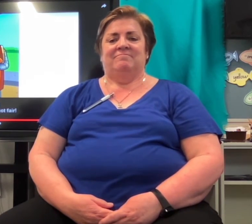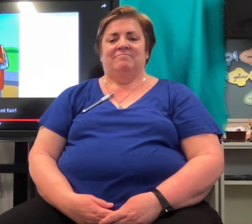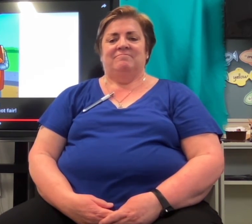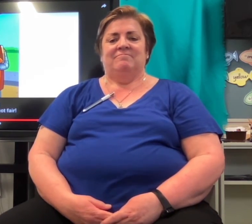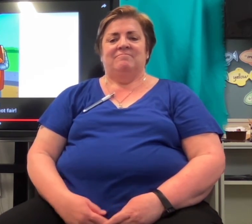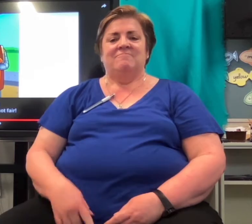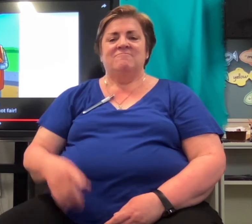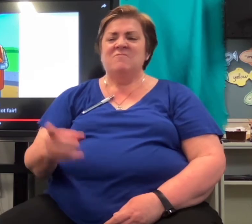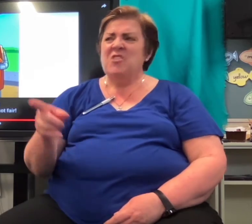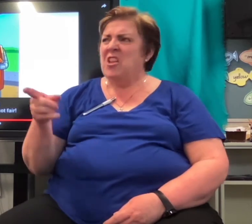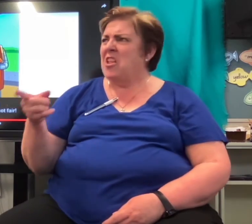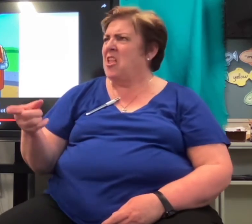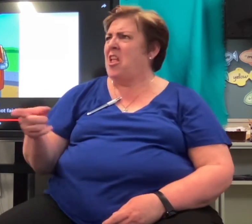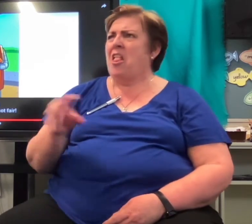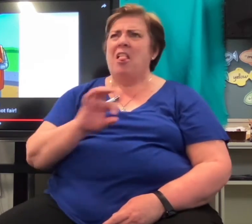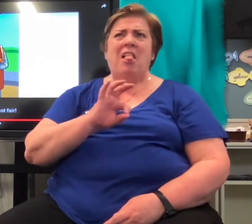Moby, that's not fair.